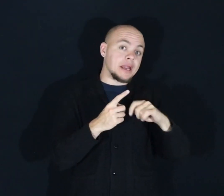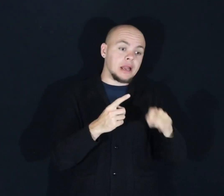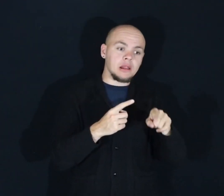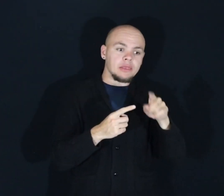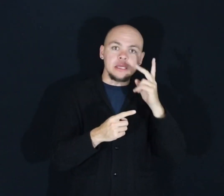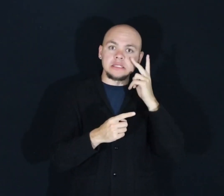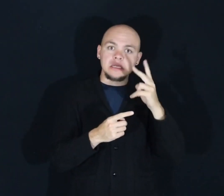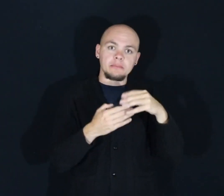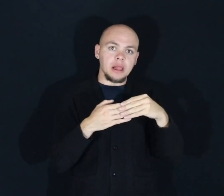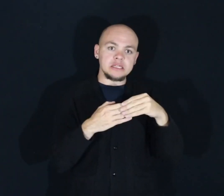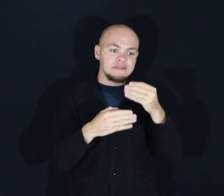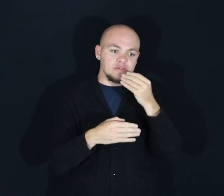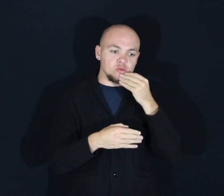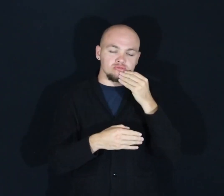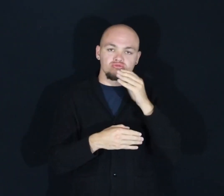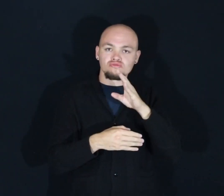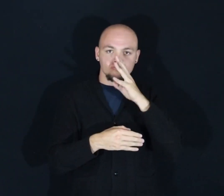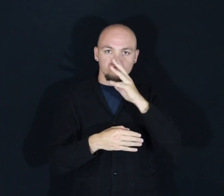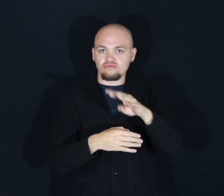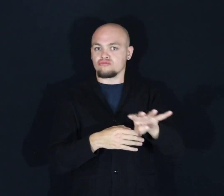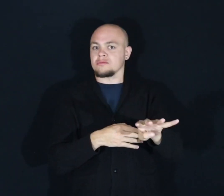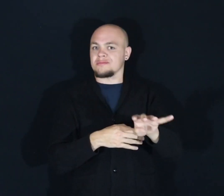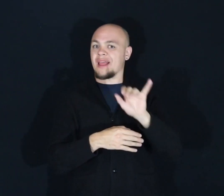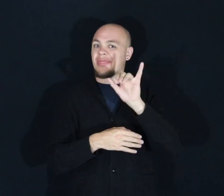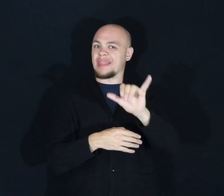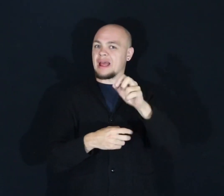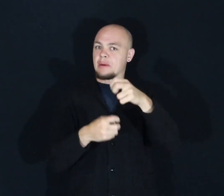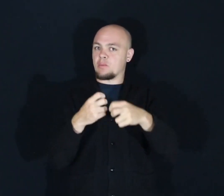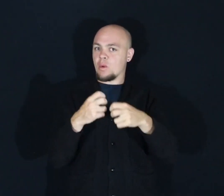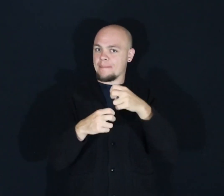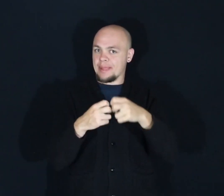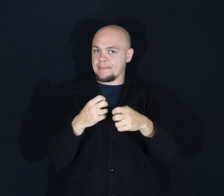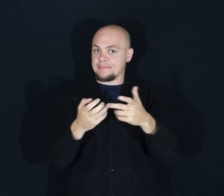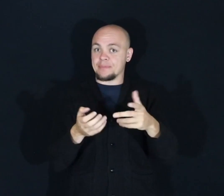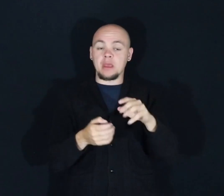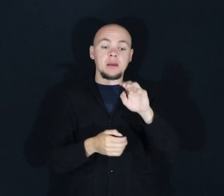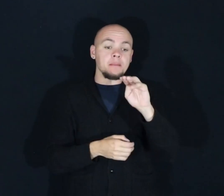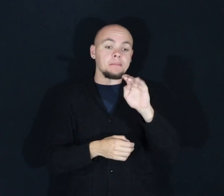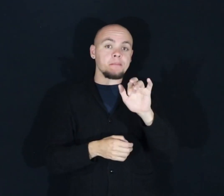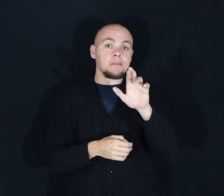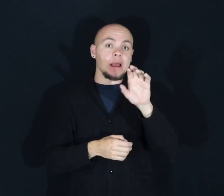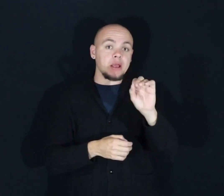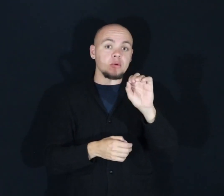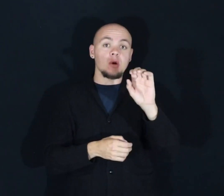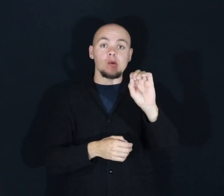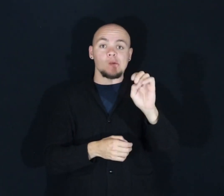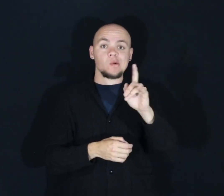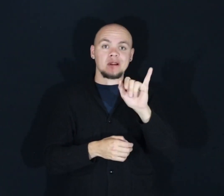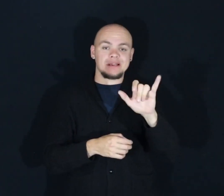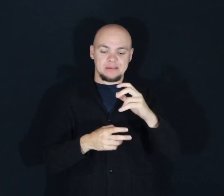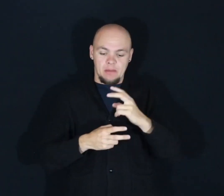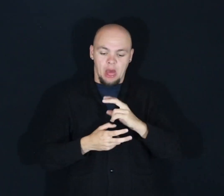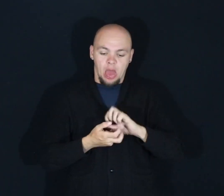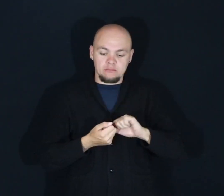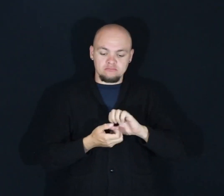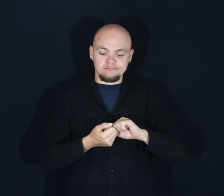as food. And that's the real problem with plastics. Microorganisms simply can't break them down.